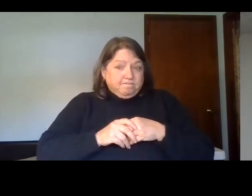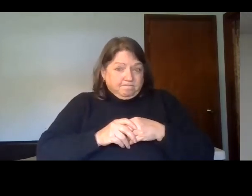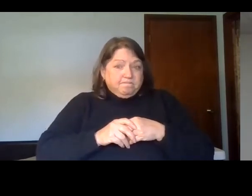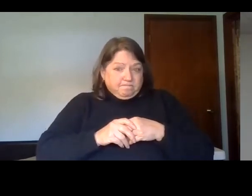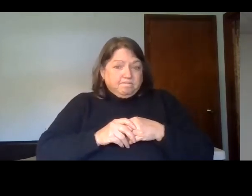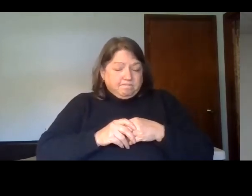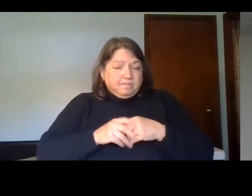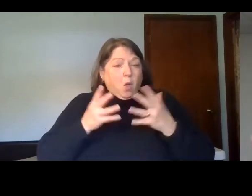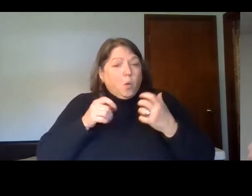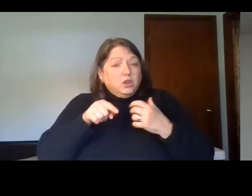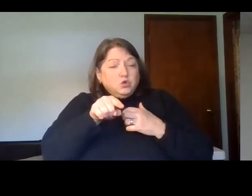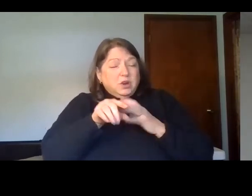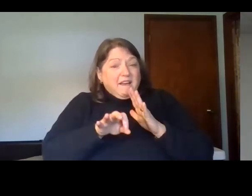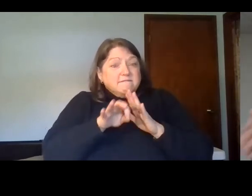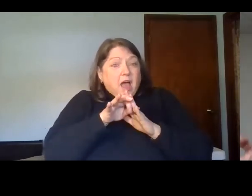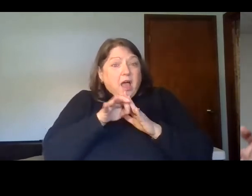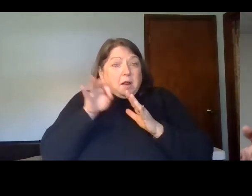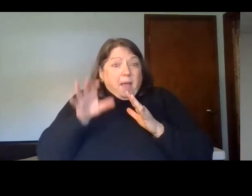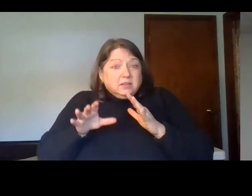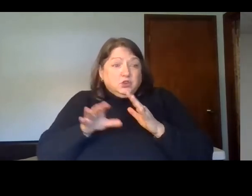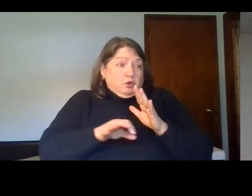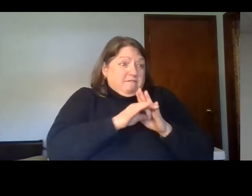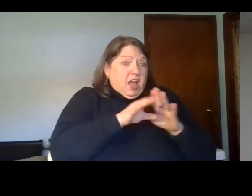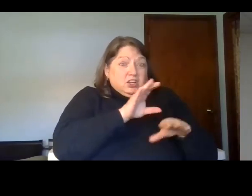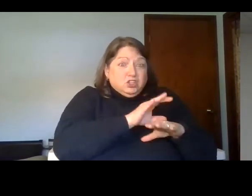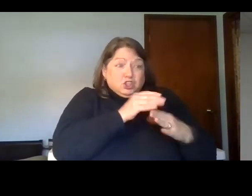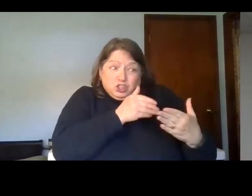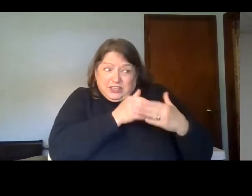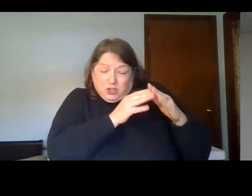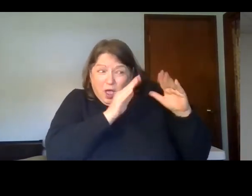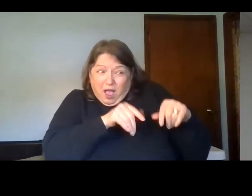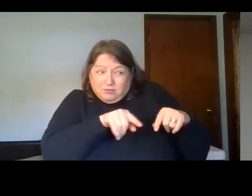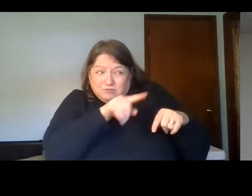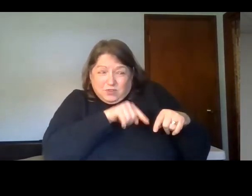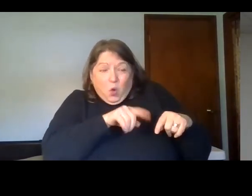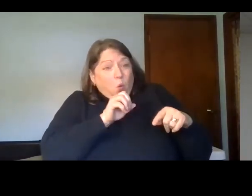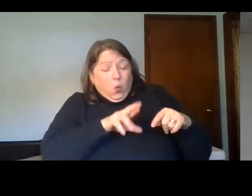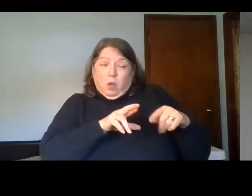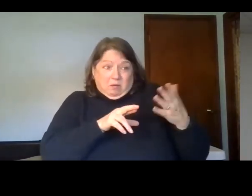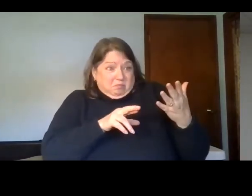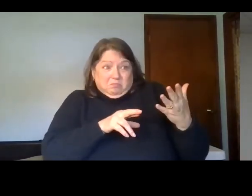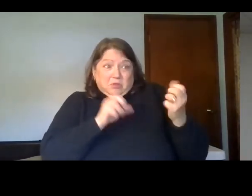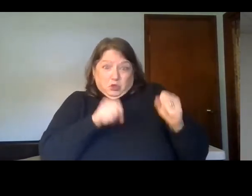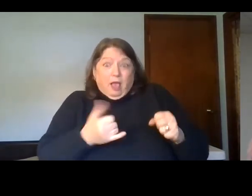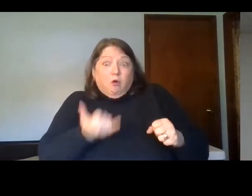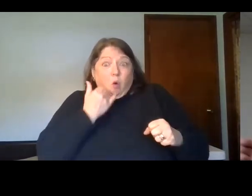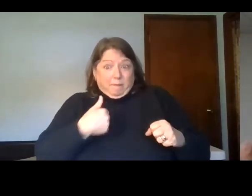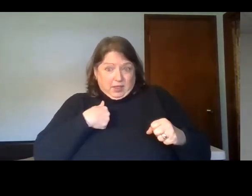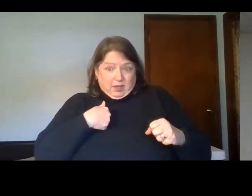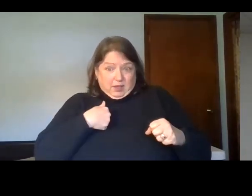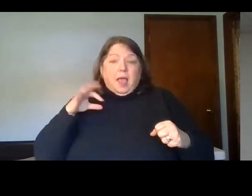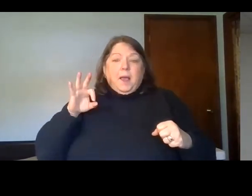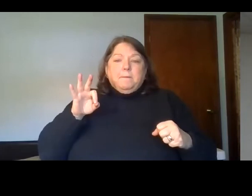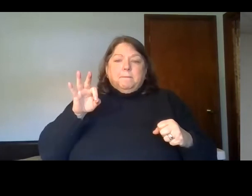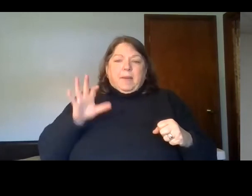pastor. If you don't know one, a pastor or leader that you can talk with. And if not, listen, you can give me a call. Or Pastor Jay, Community